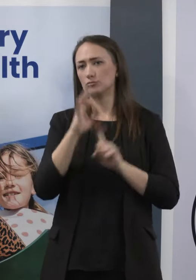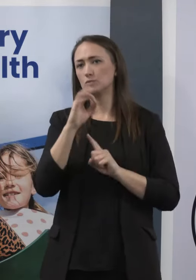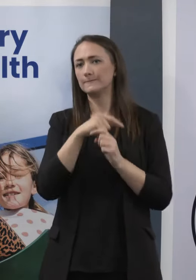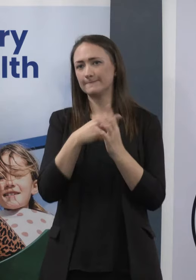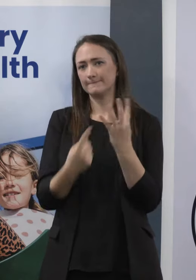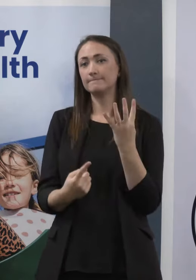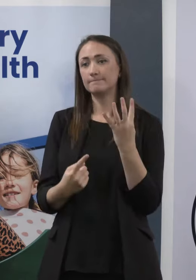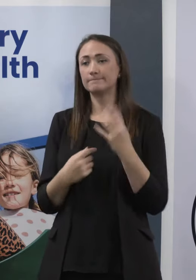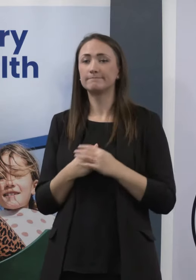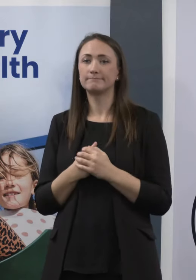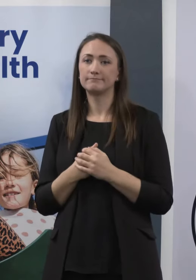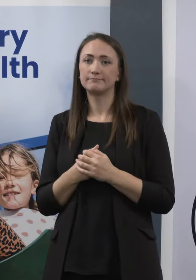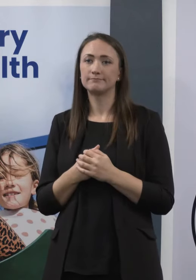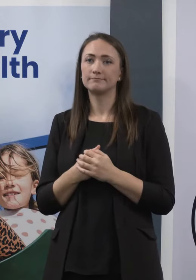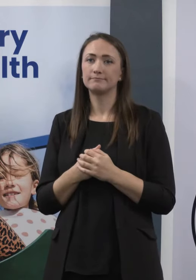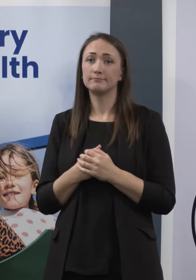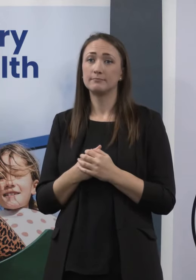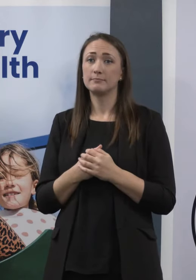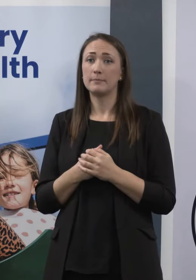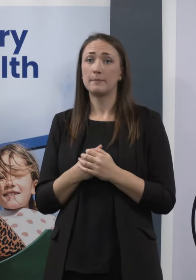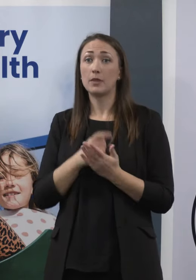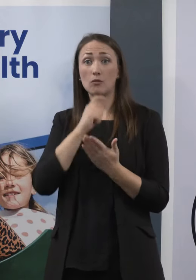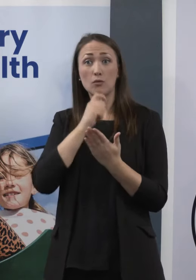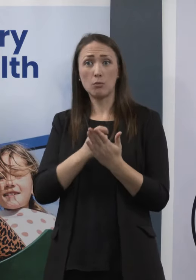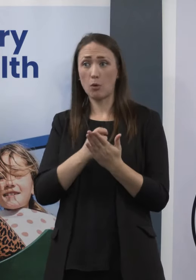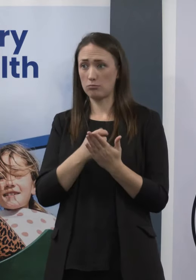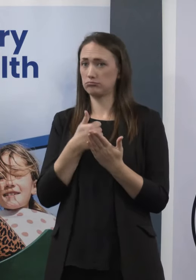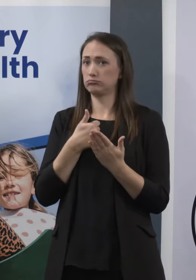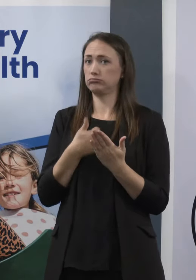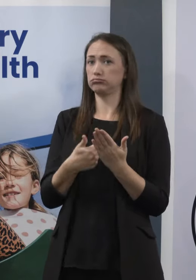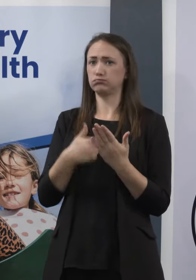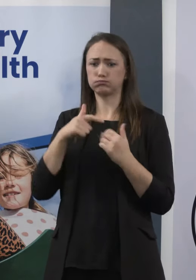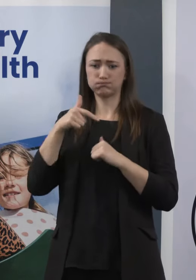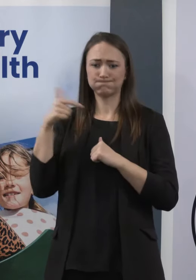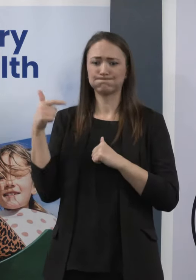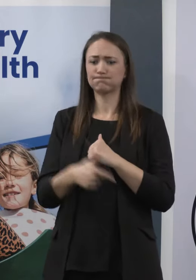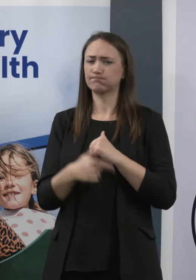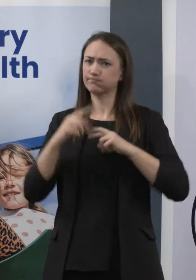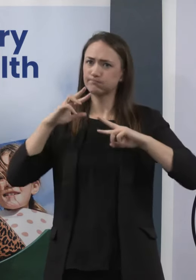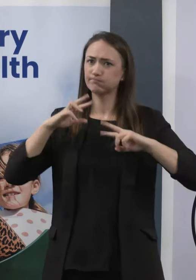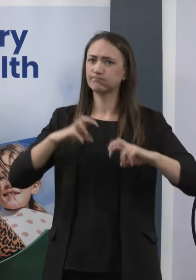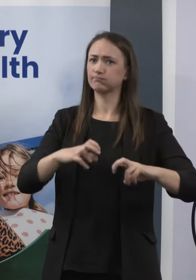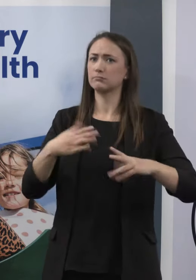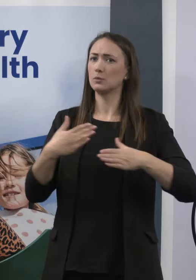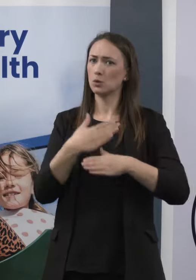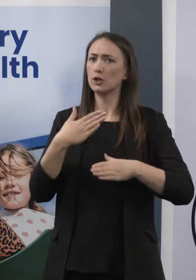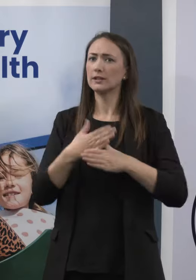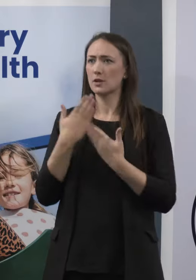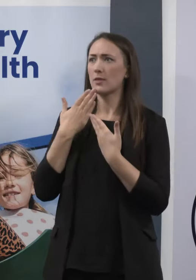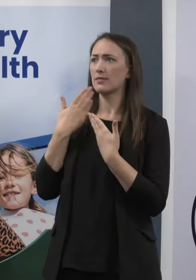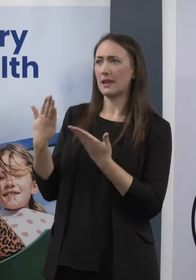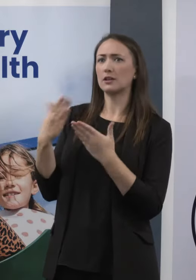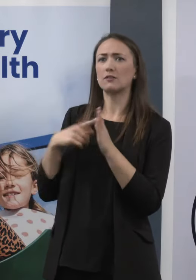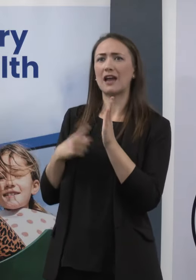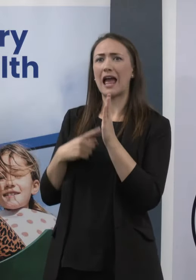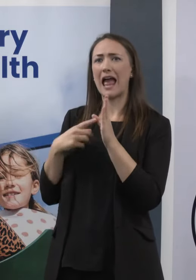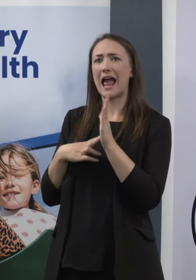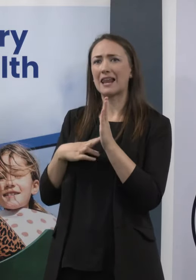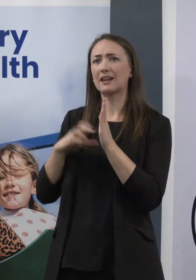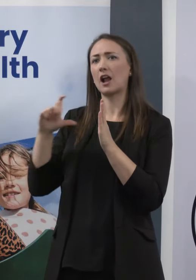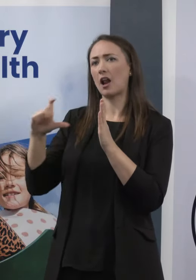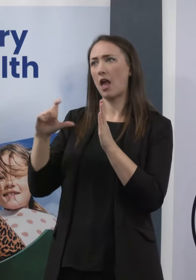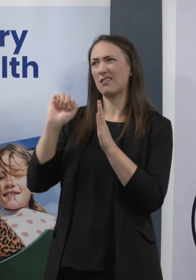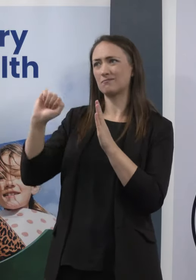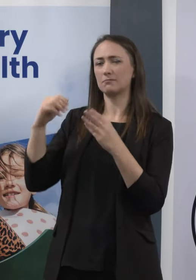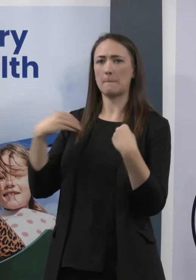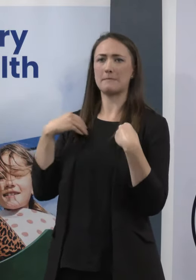welcome the report and the recommendations. I think it's a very thorough piece of work, and I want to thank the team from Alan and Clark that did it. And